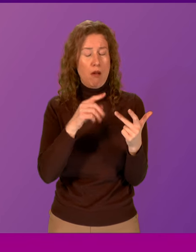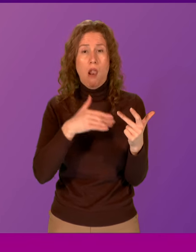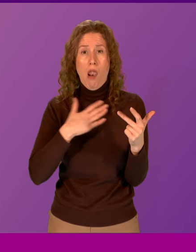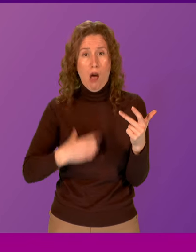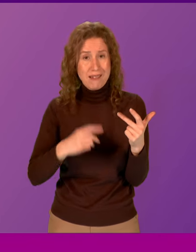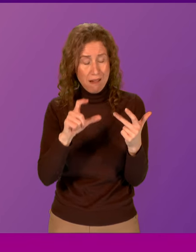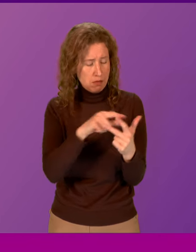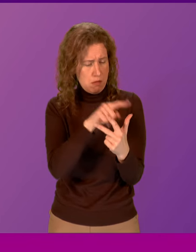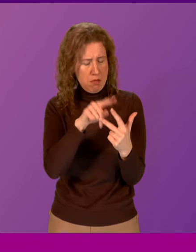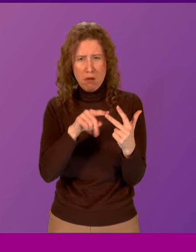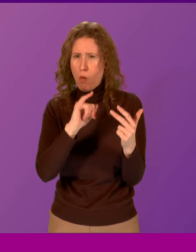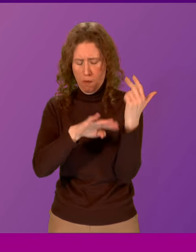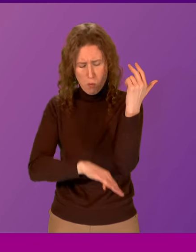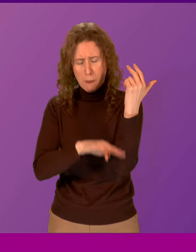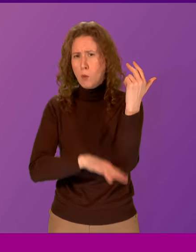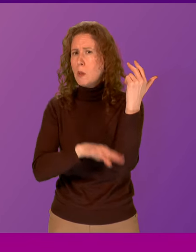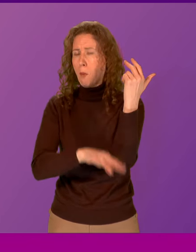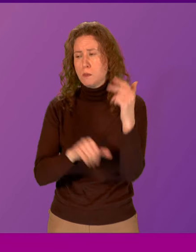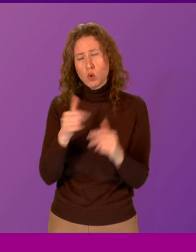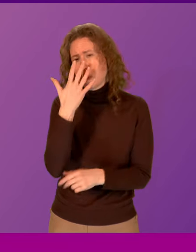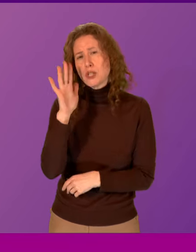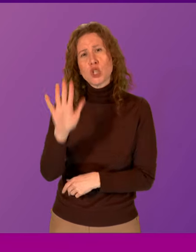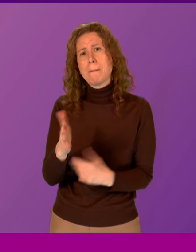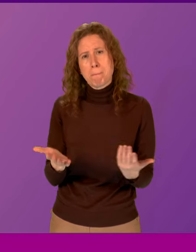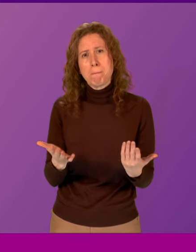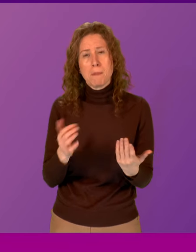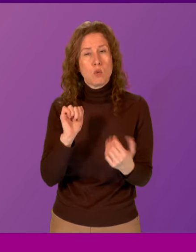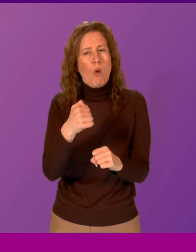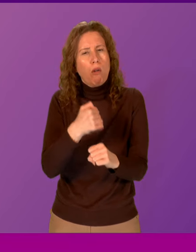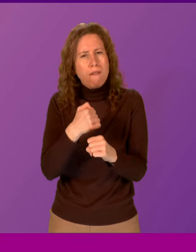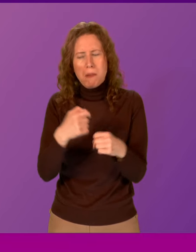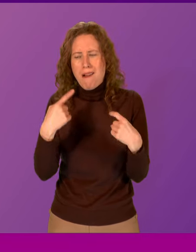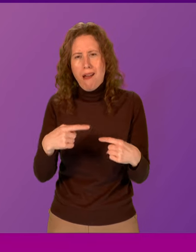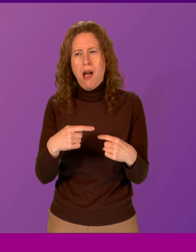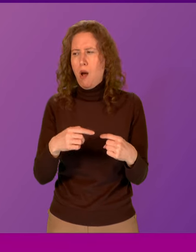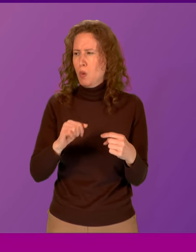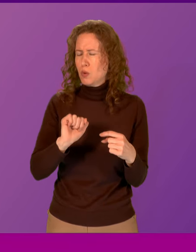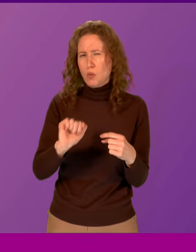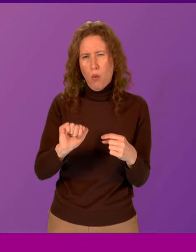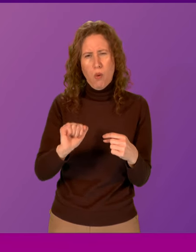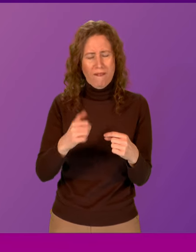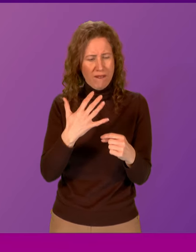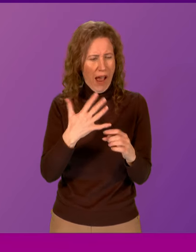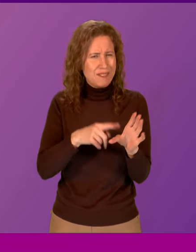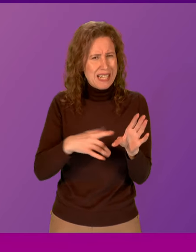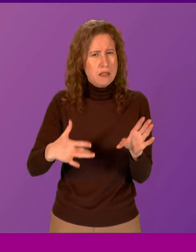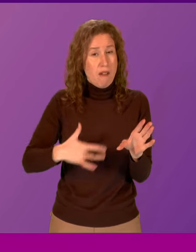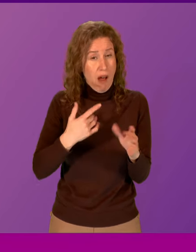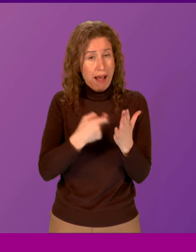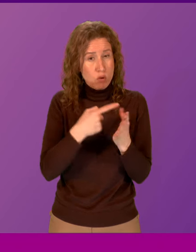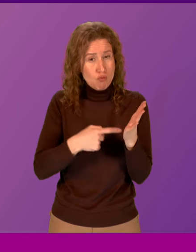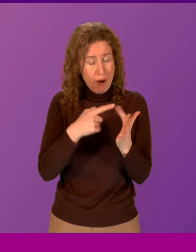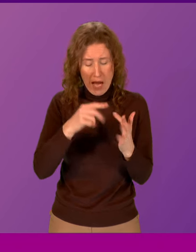lung cancer. First Minister, you should be ashamed that your government has allowed the five-year survival rates for these cancers to